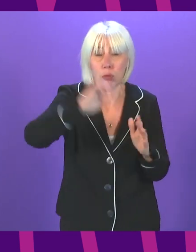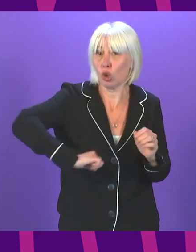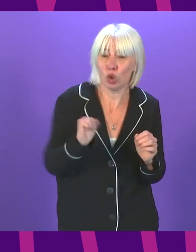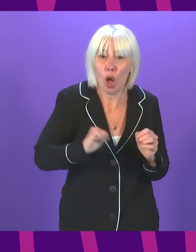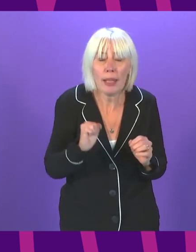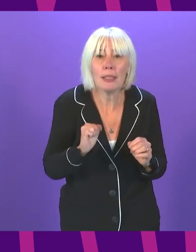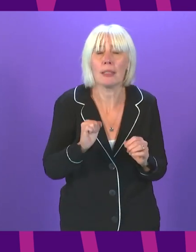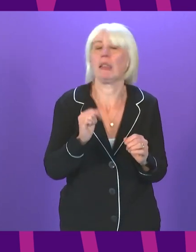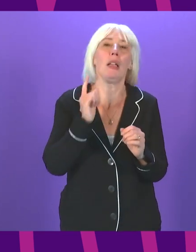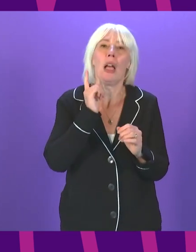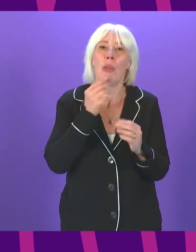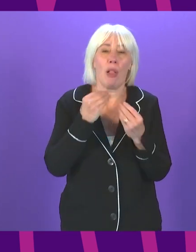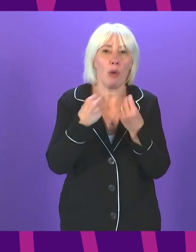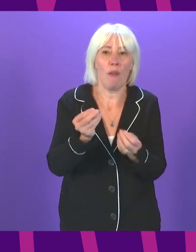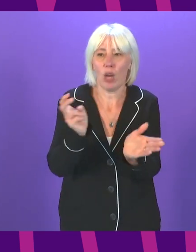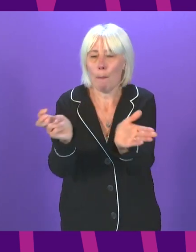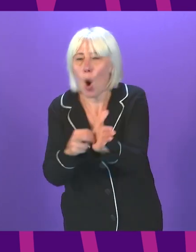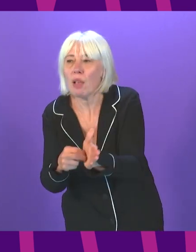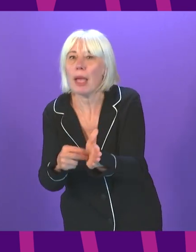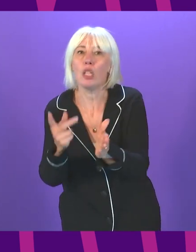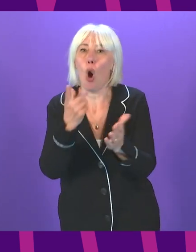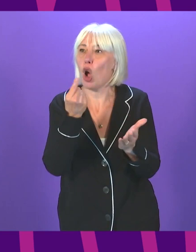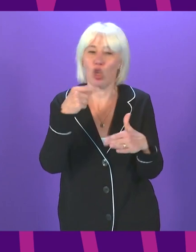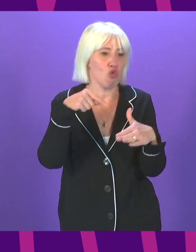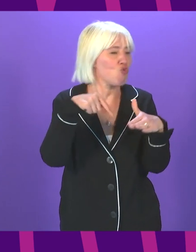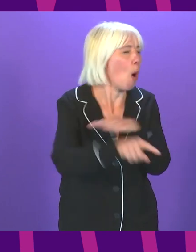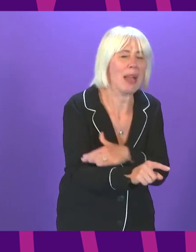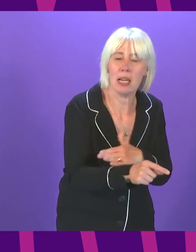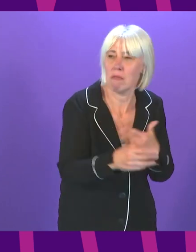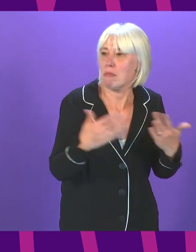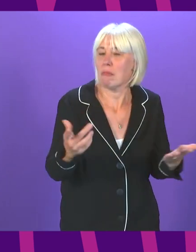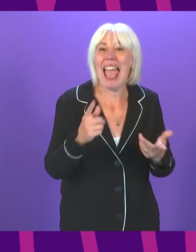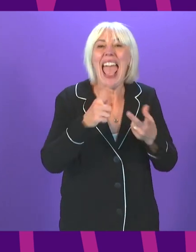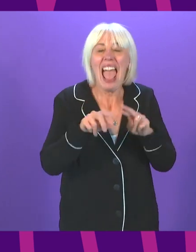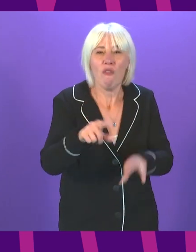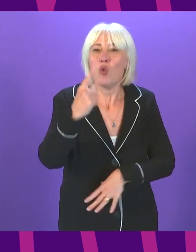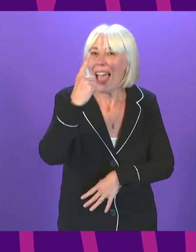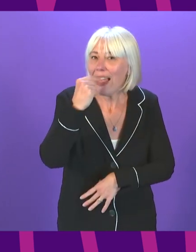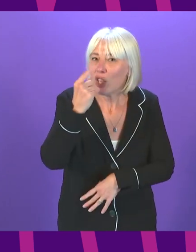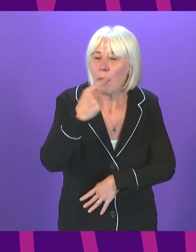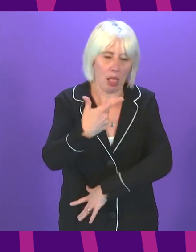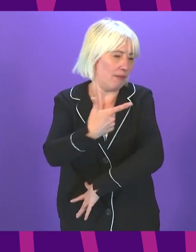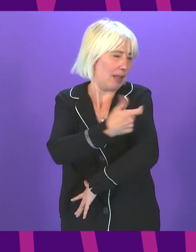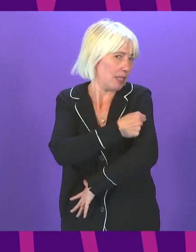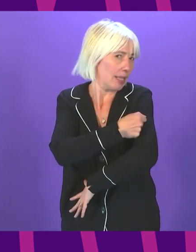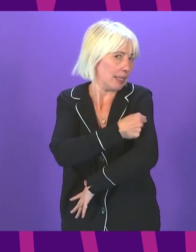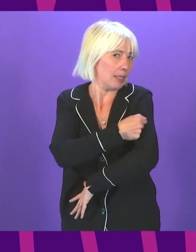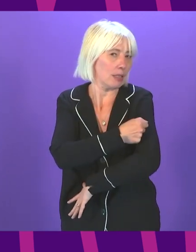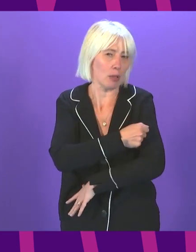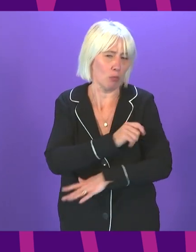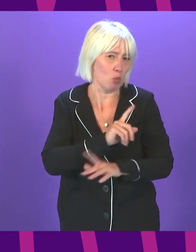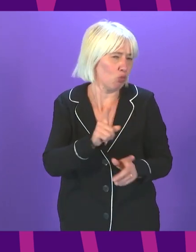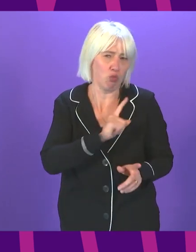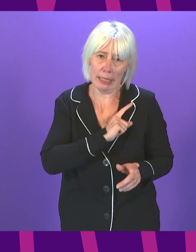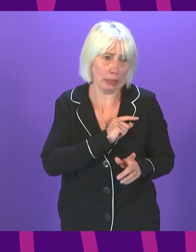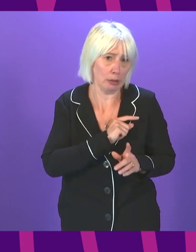People have been offered appointments. So I would say to people, if you are eligible to get vaccinated, there is no reason not to